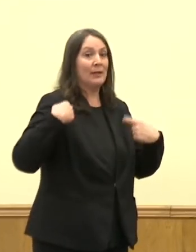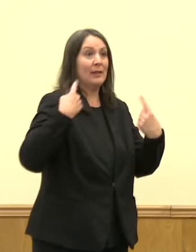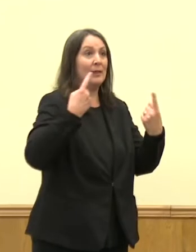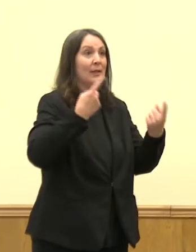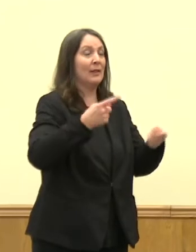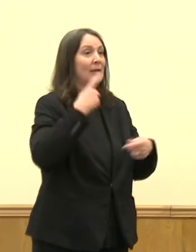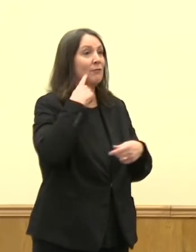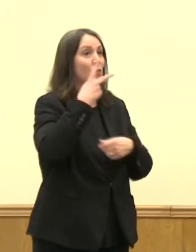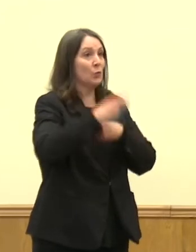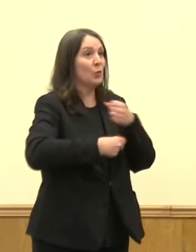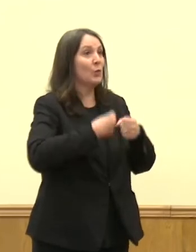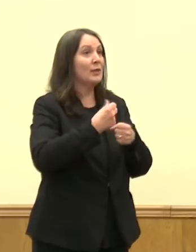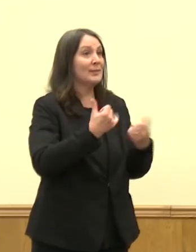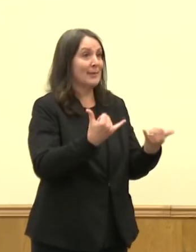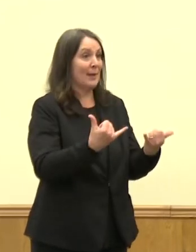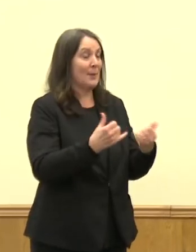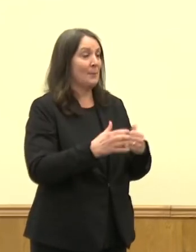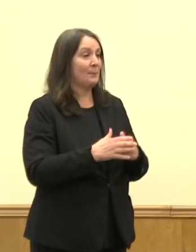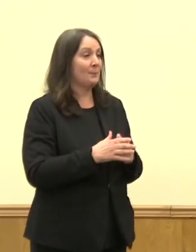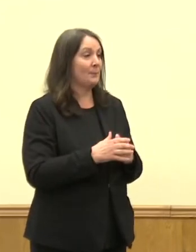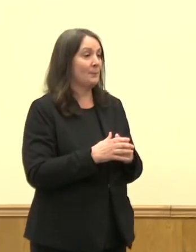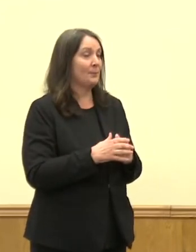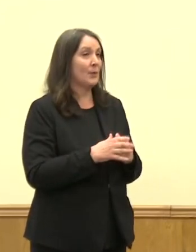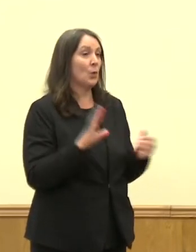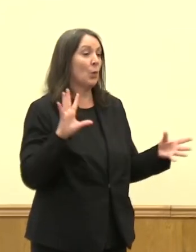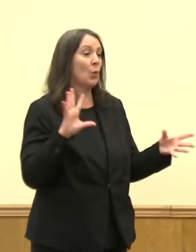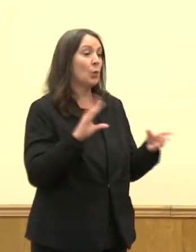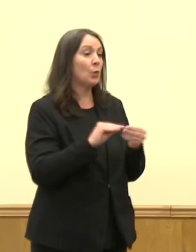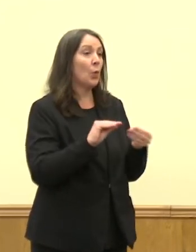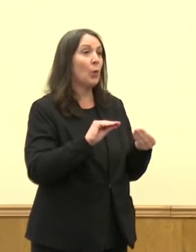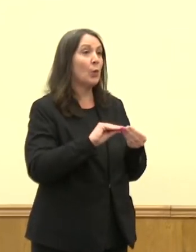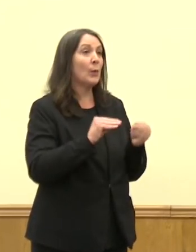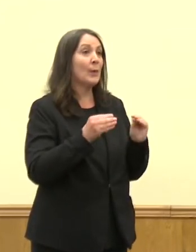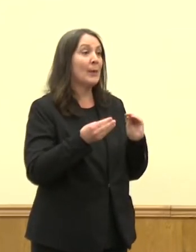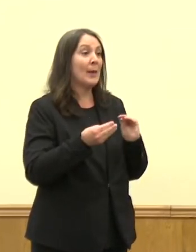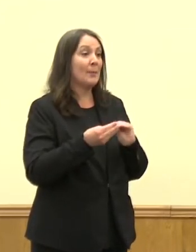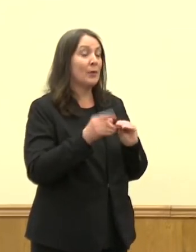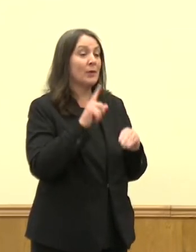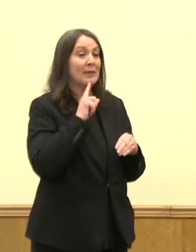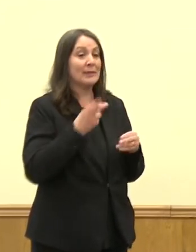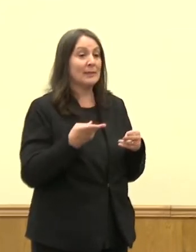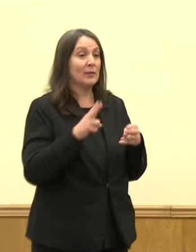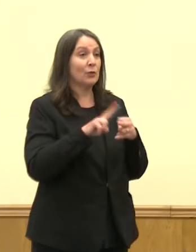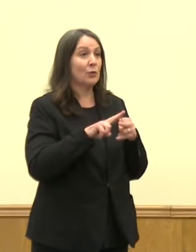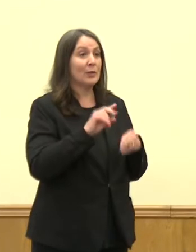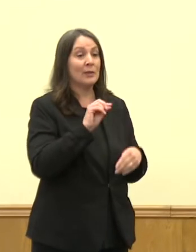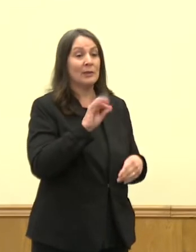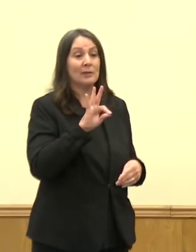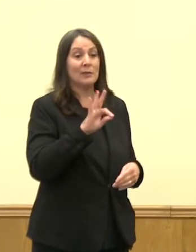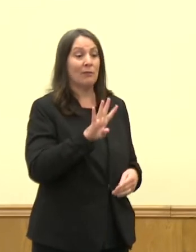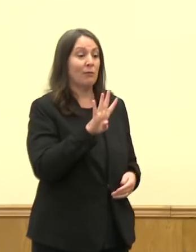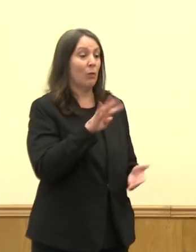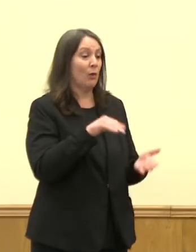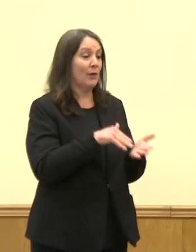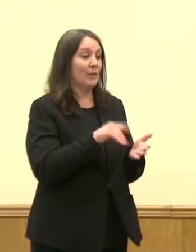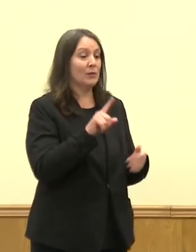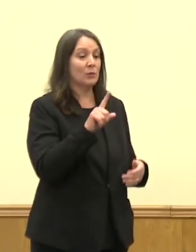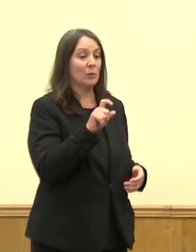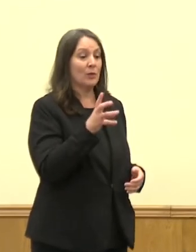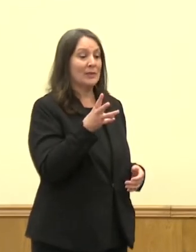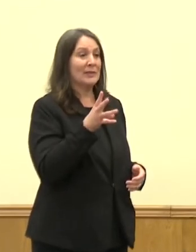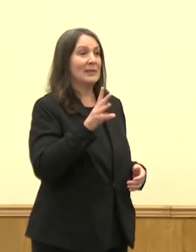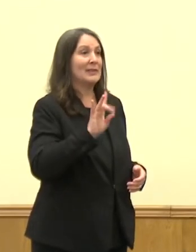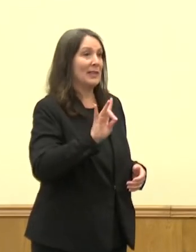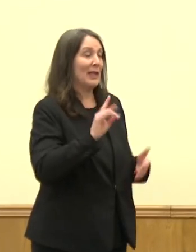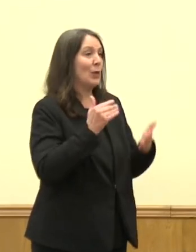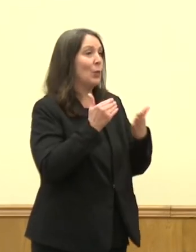normal for us. The total number of cases equates to an increase of 4,168